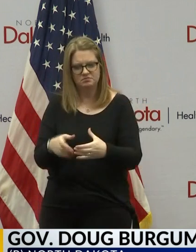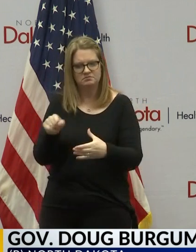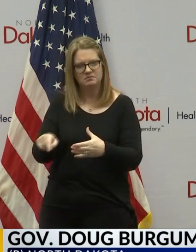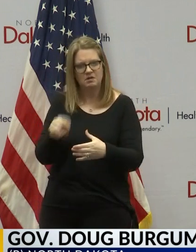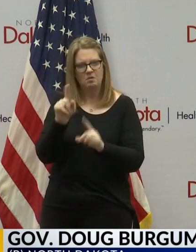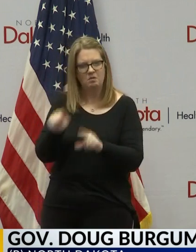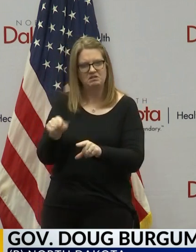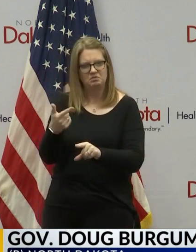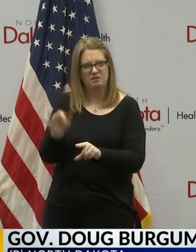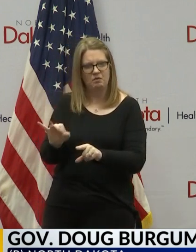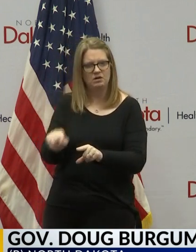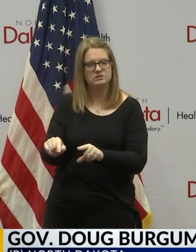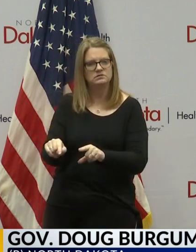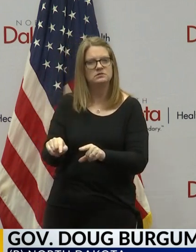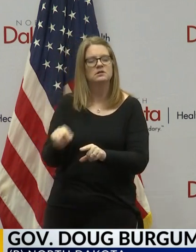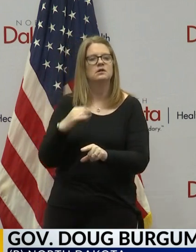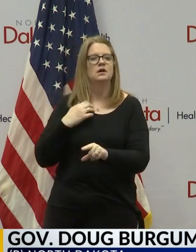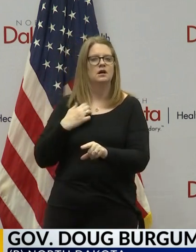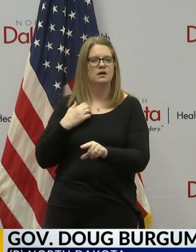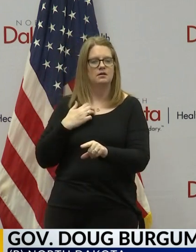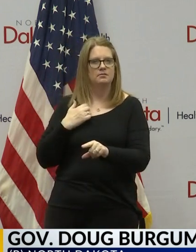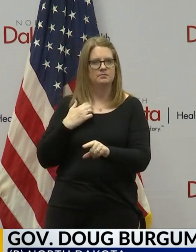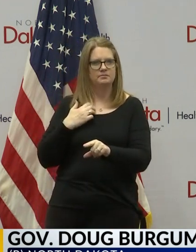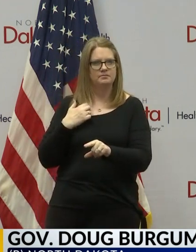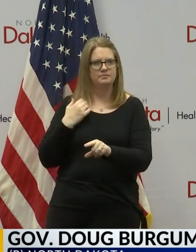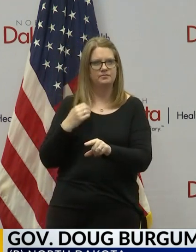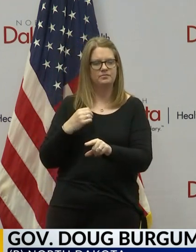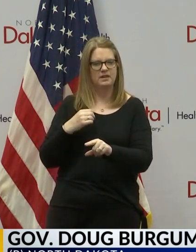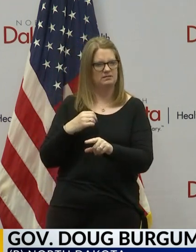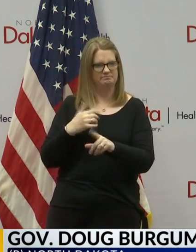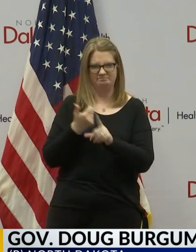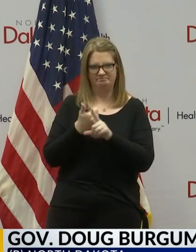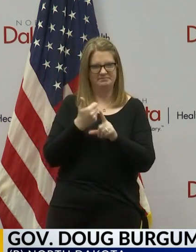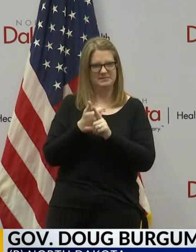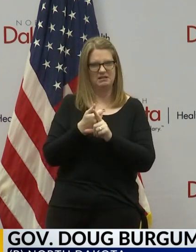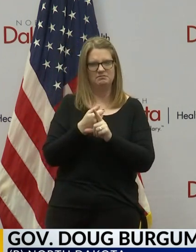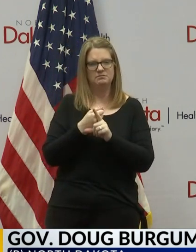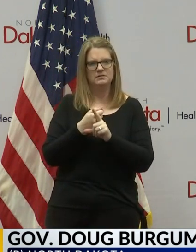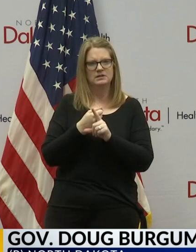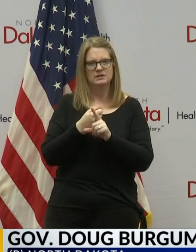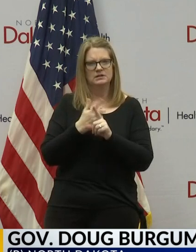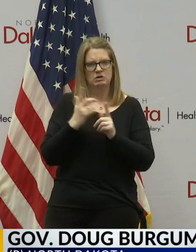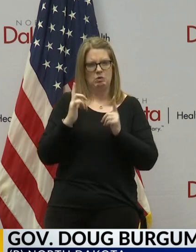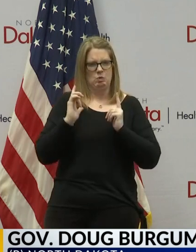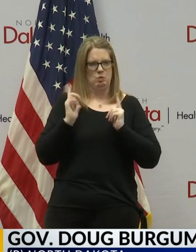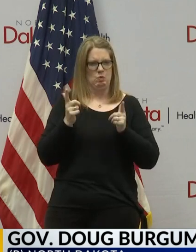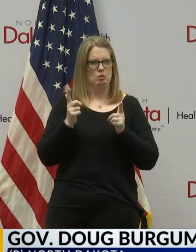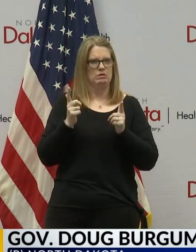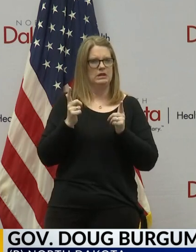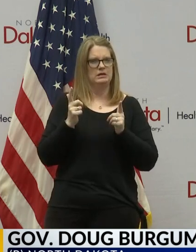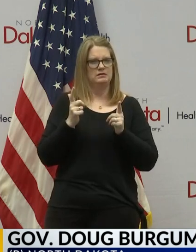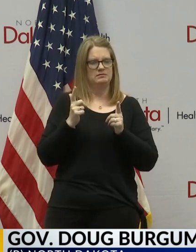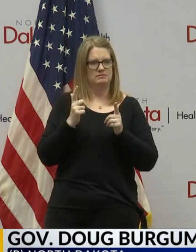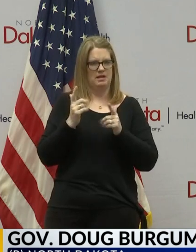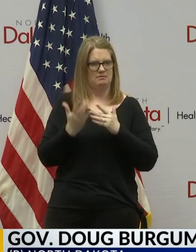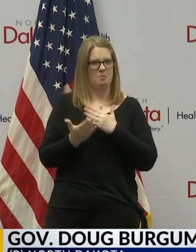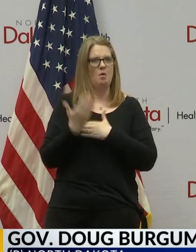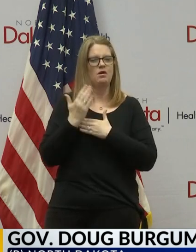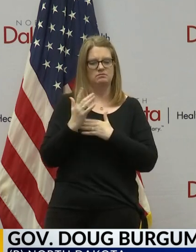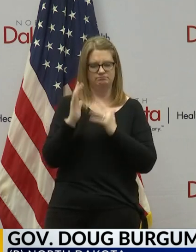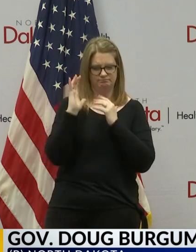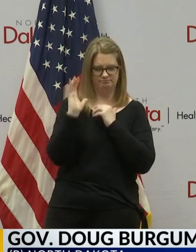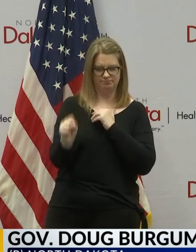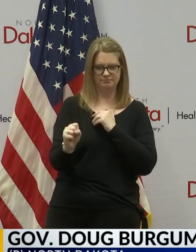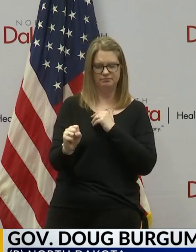Grand Forks they got they left and headed up there early that day and